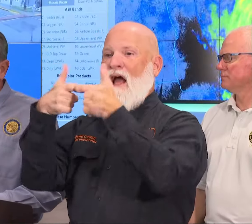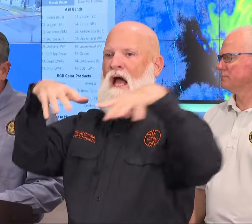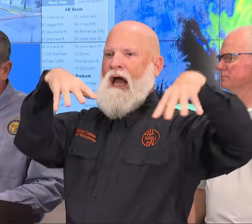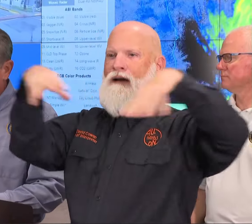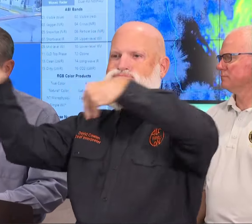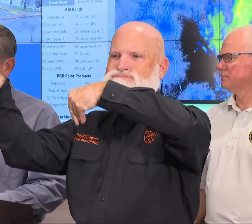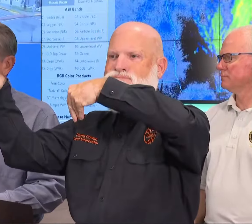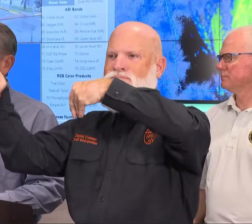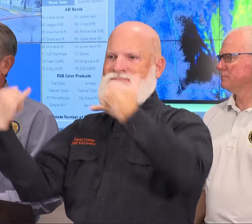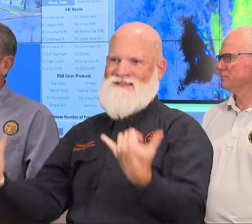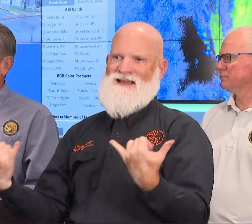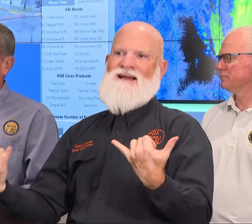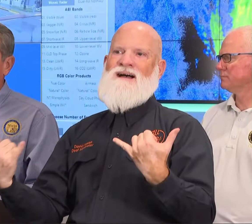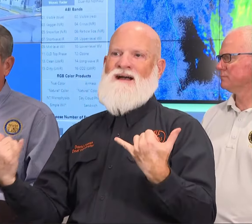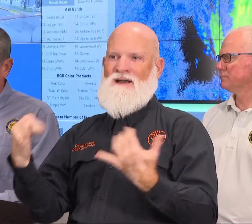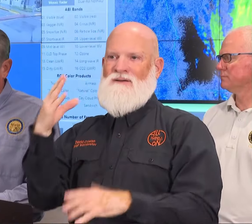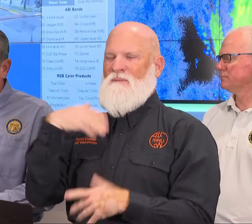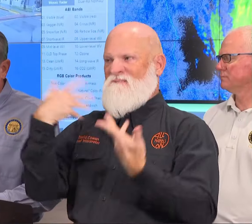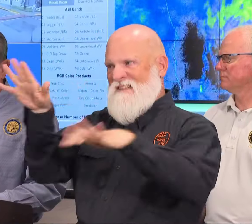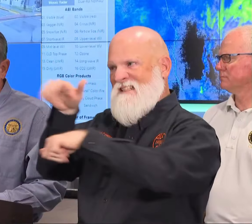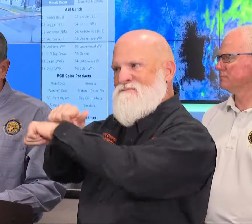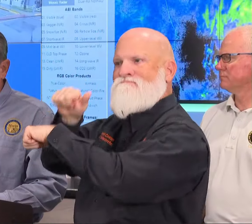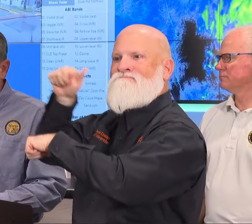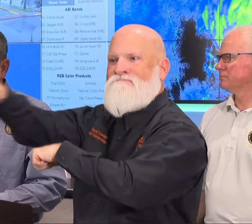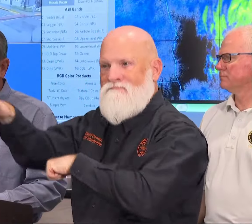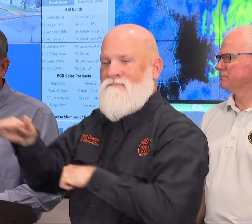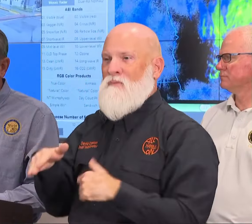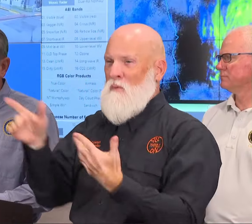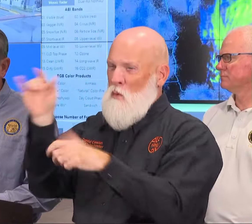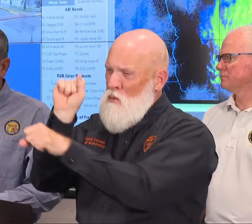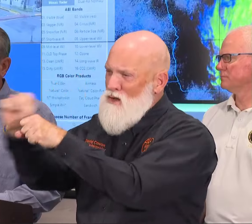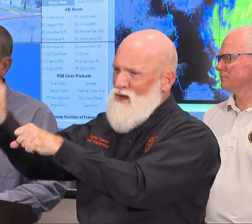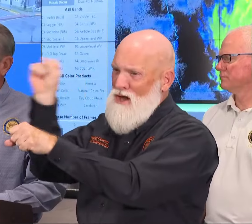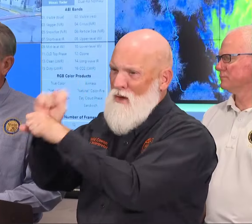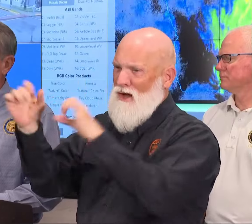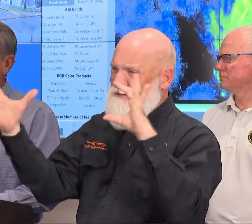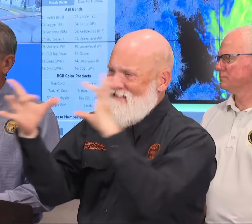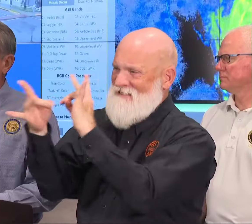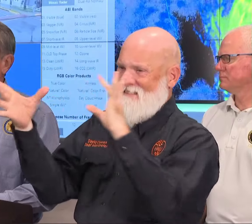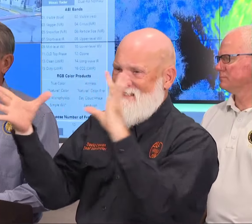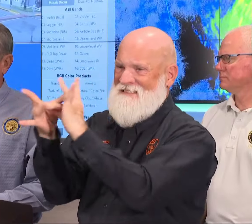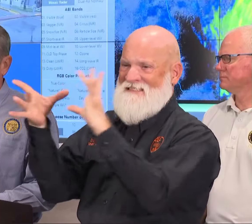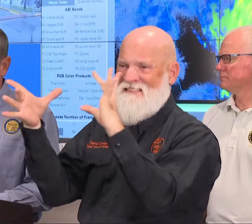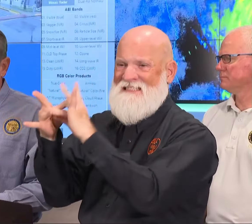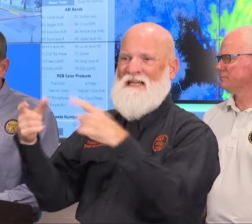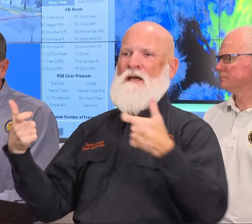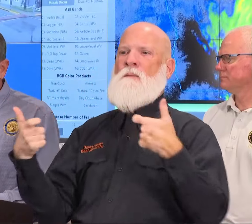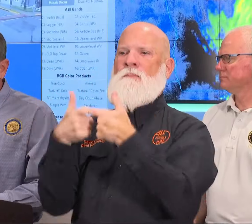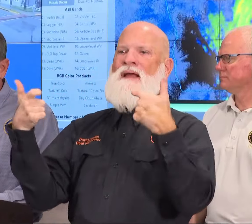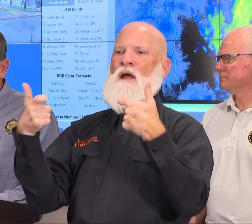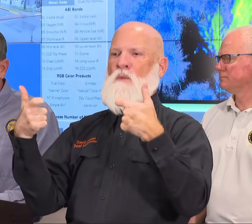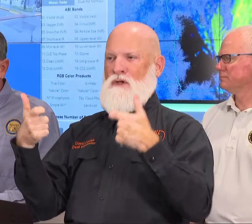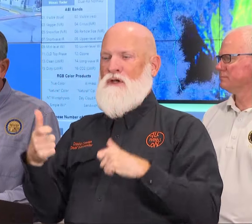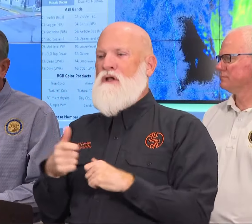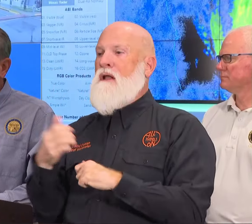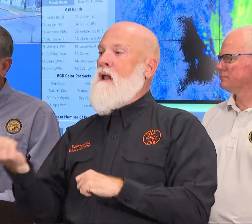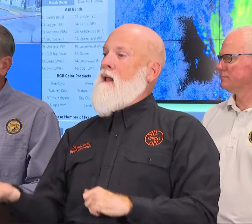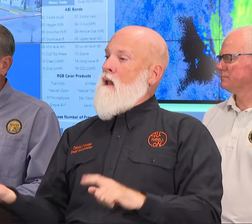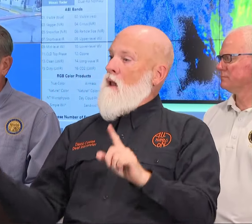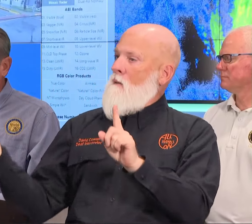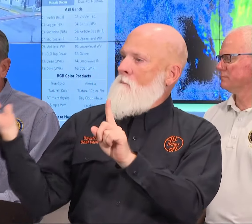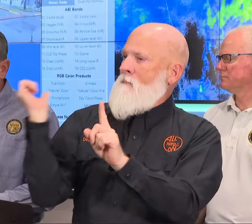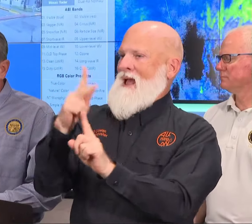in some of the affected areas. There's a lot of work going on right now to get power back on before this storm potentially circles back